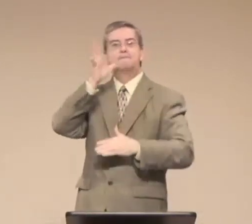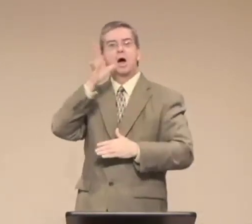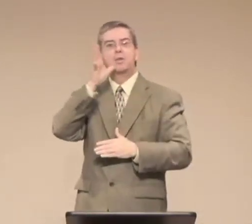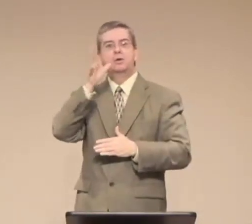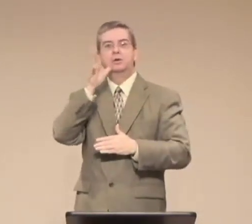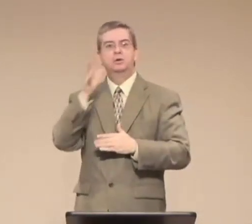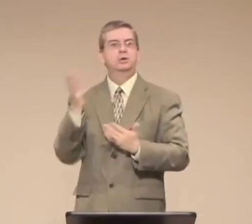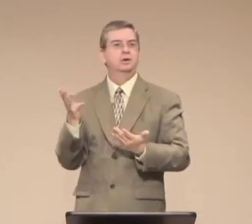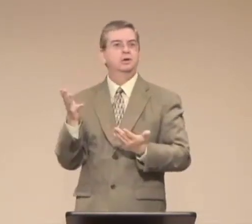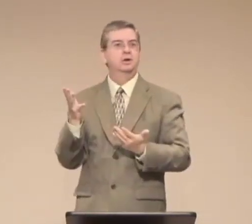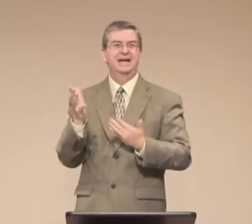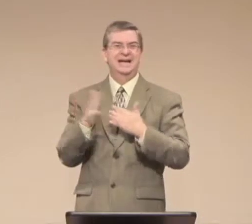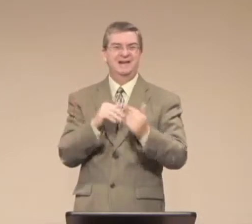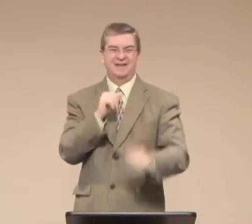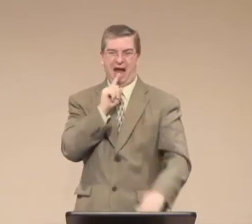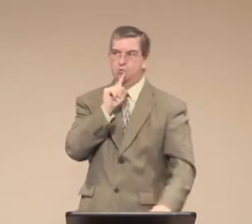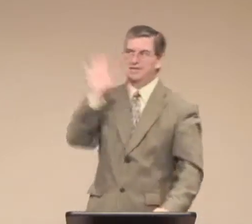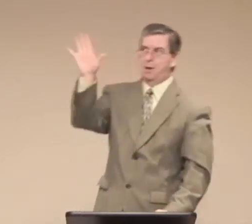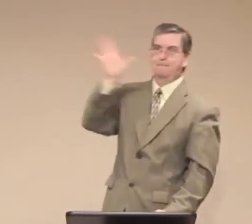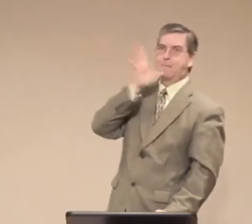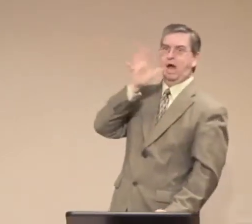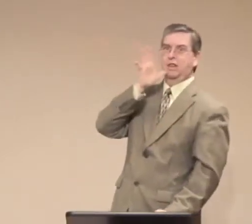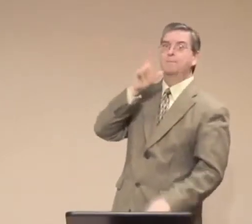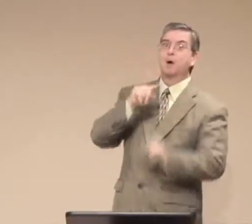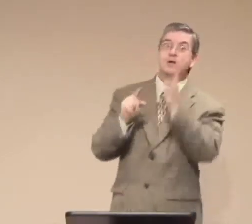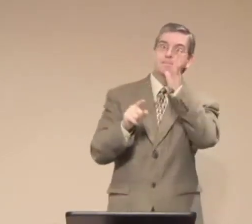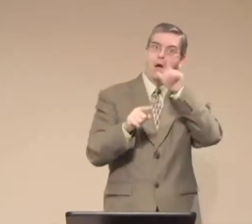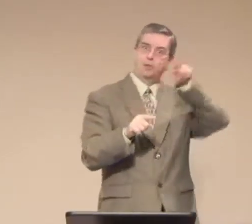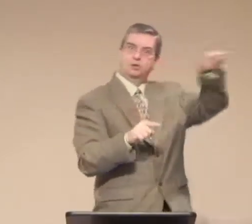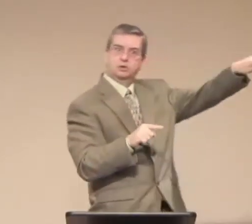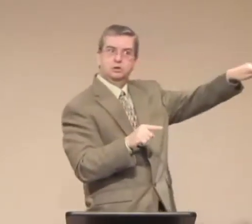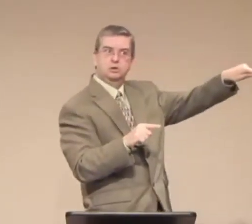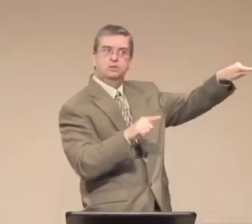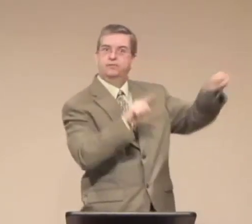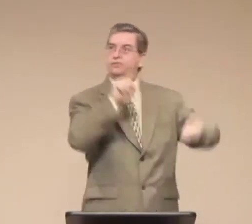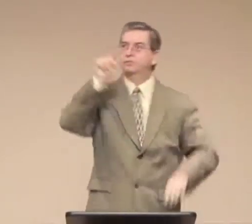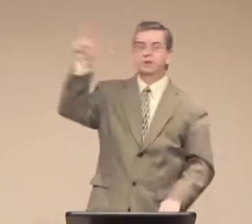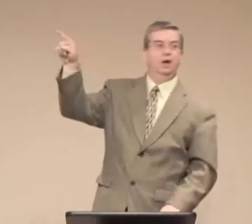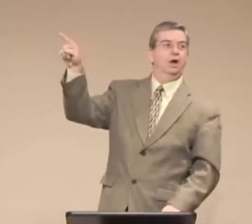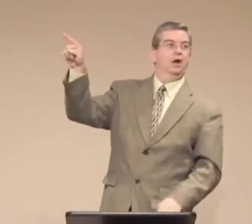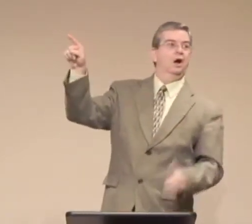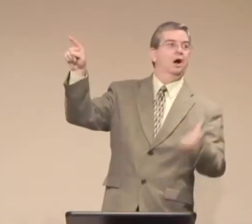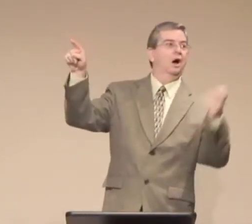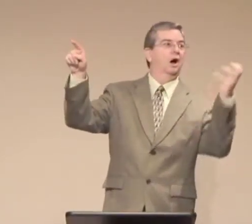she took that baby and went to her mother.